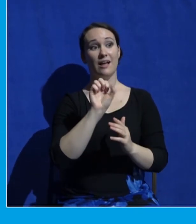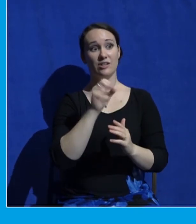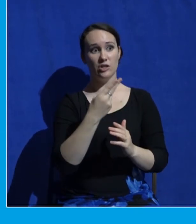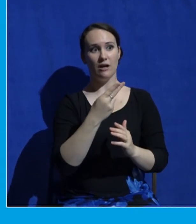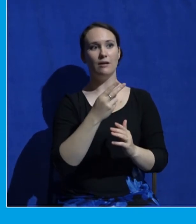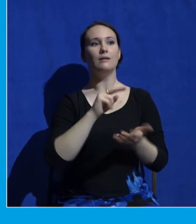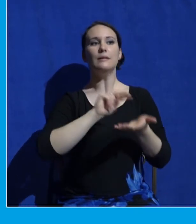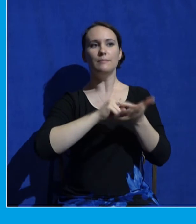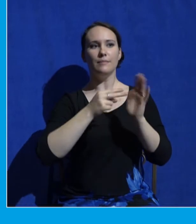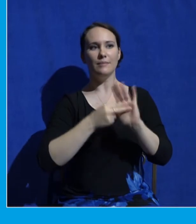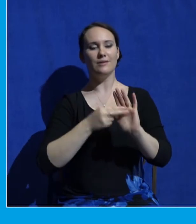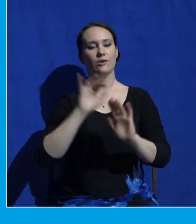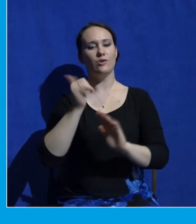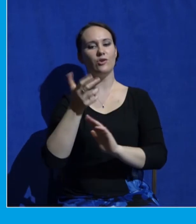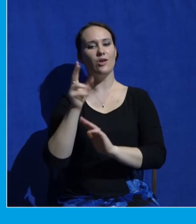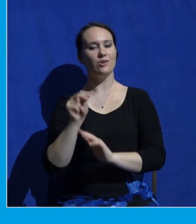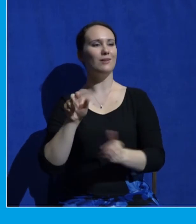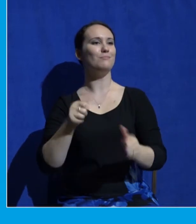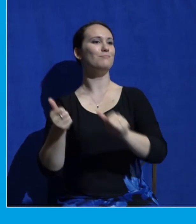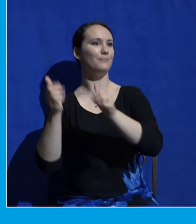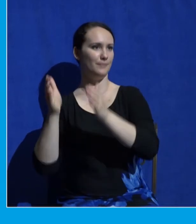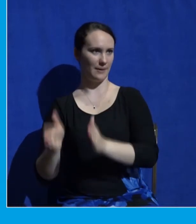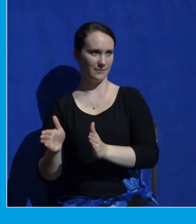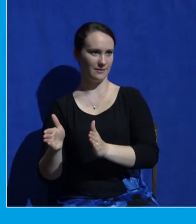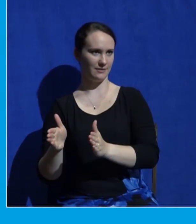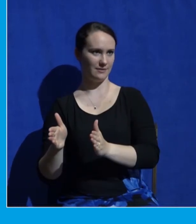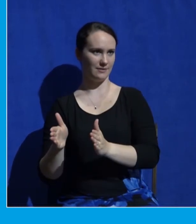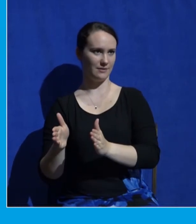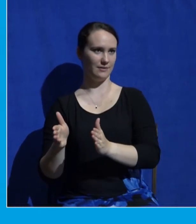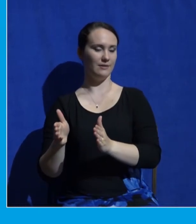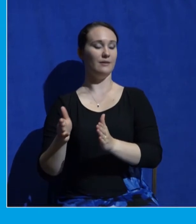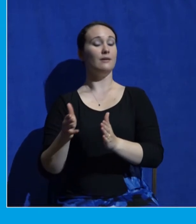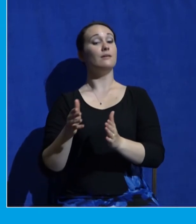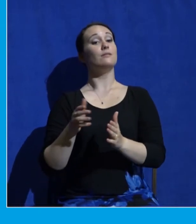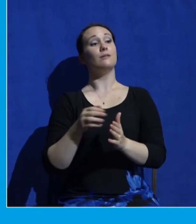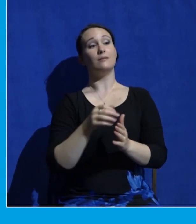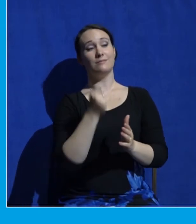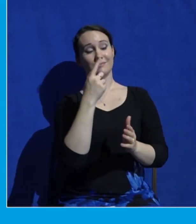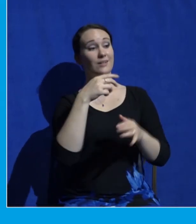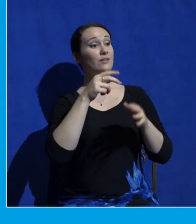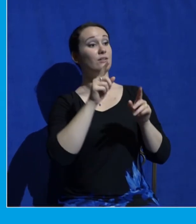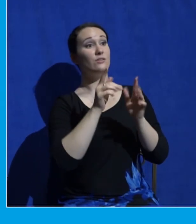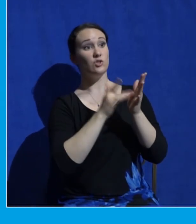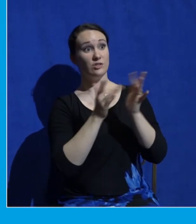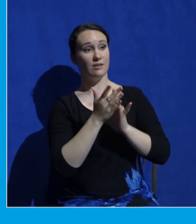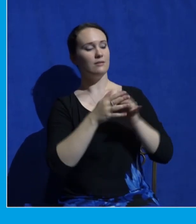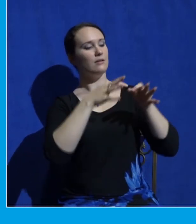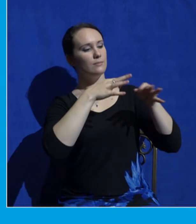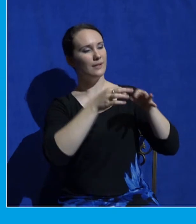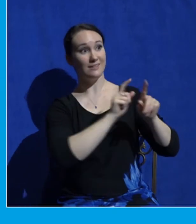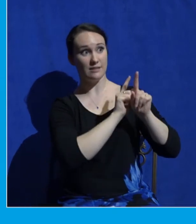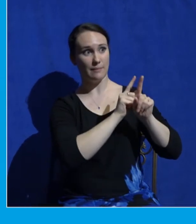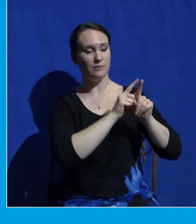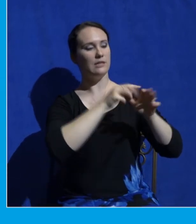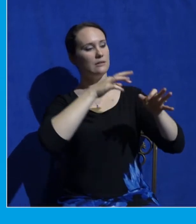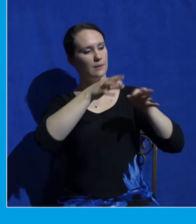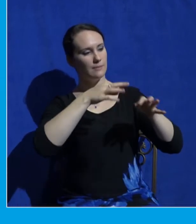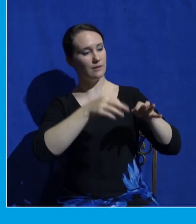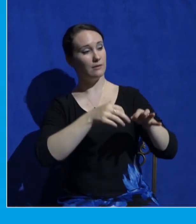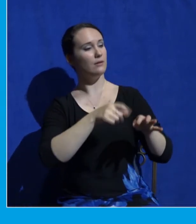answered, Elijah does come. He will restore all things. I tell you that Elijah has already come. They didn't recognize him but did to him whatever they pleased. What we